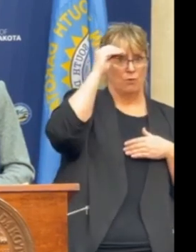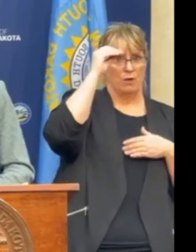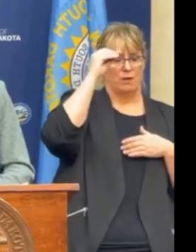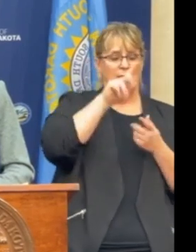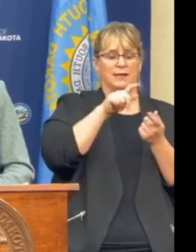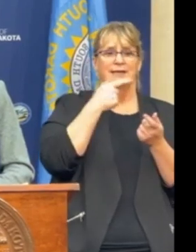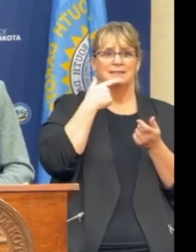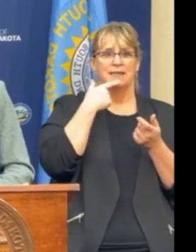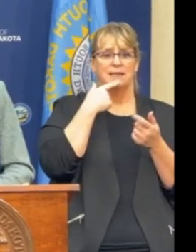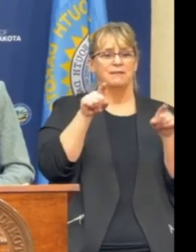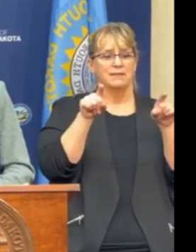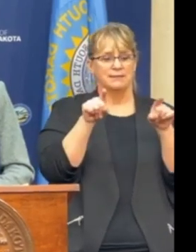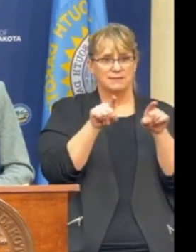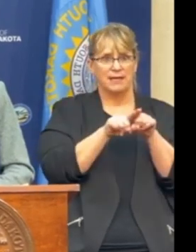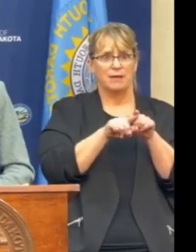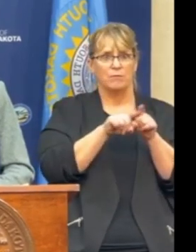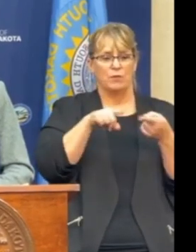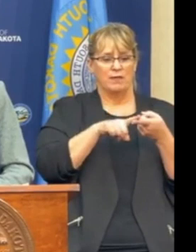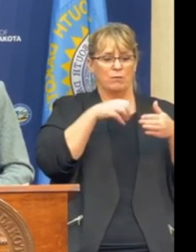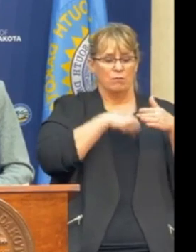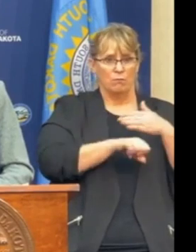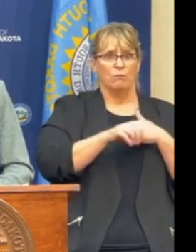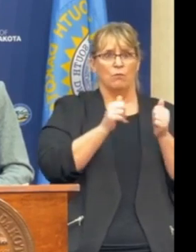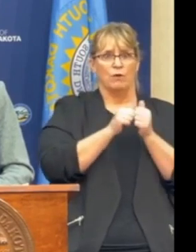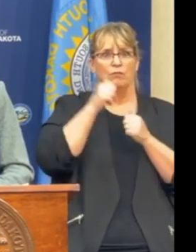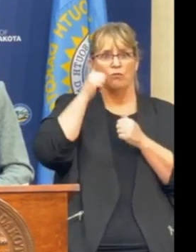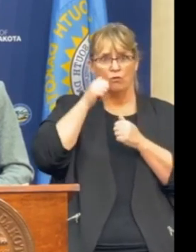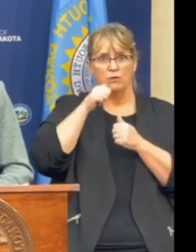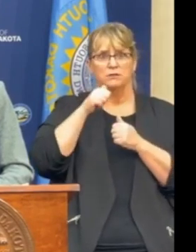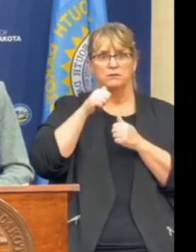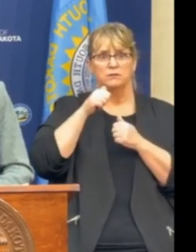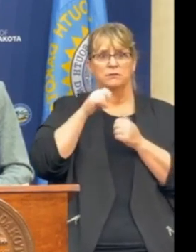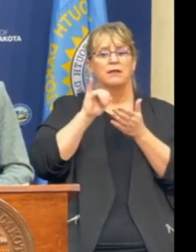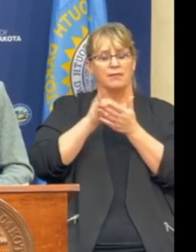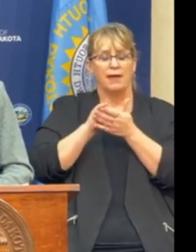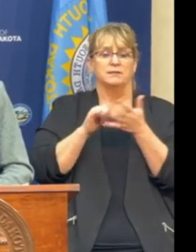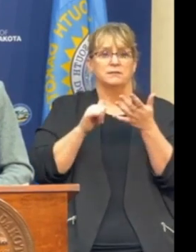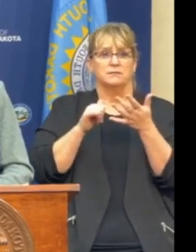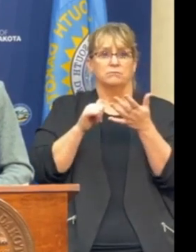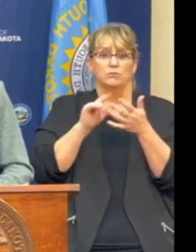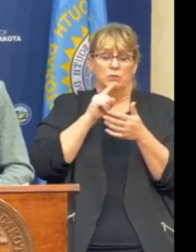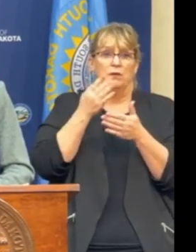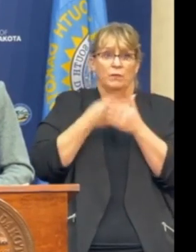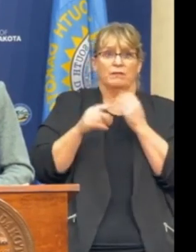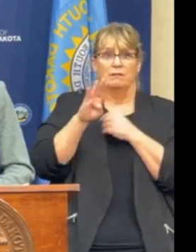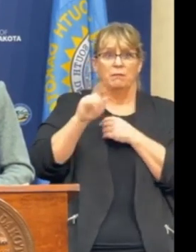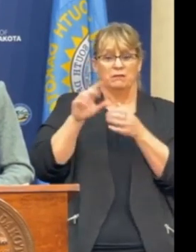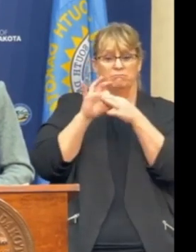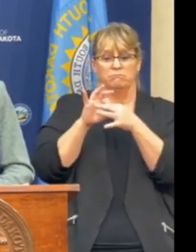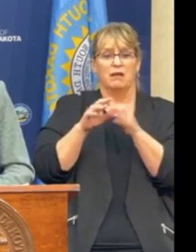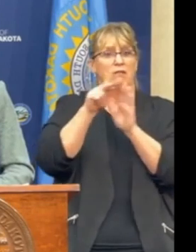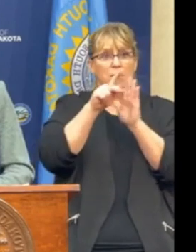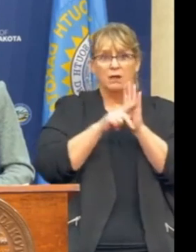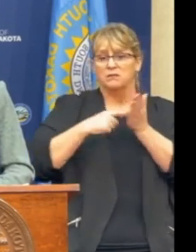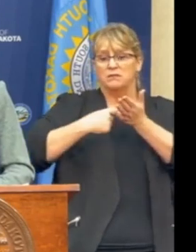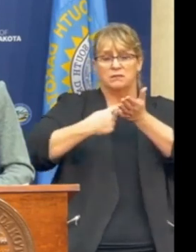that those of the same biological sex in girls sports should compete in girls sports and that's legitimately what the bill is about. The policy